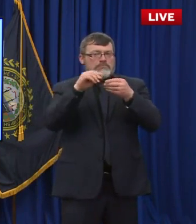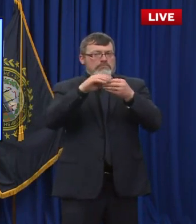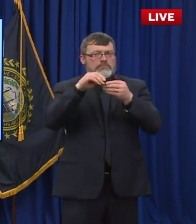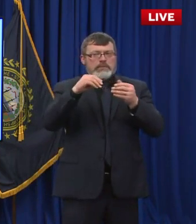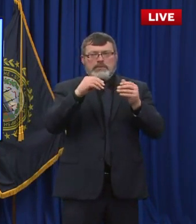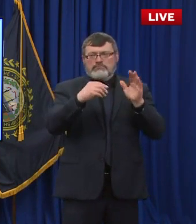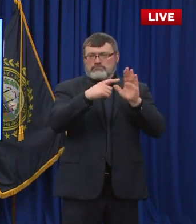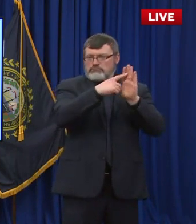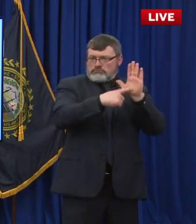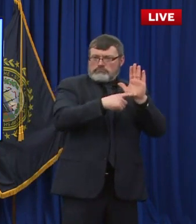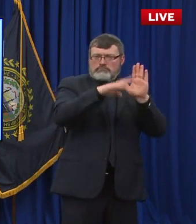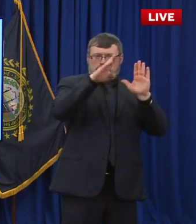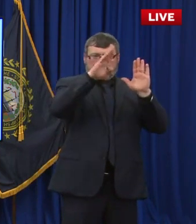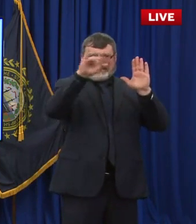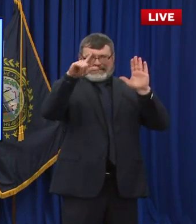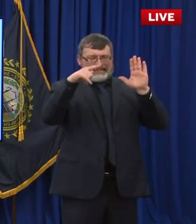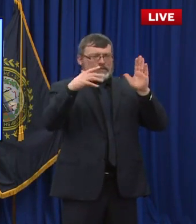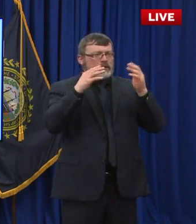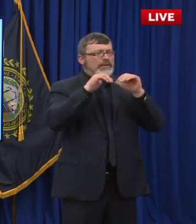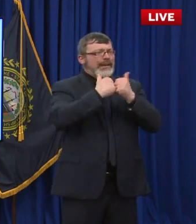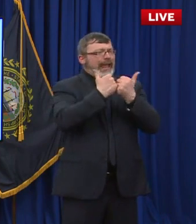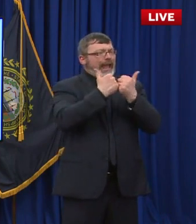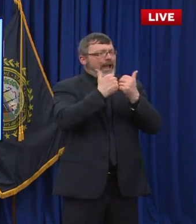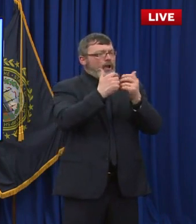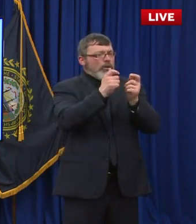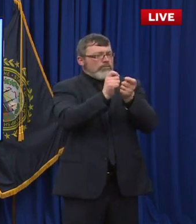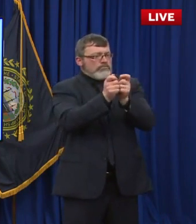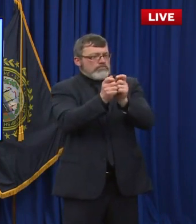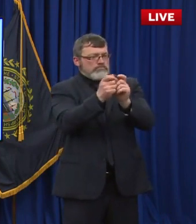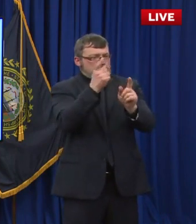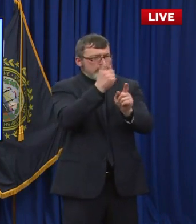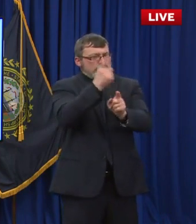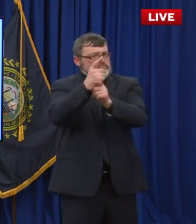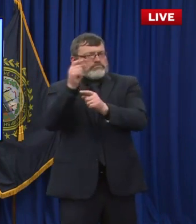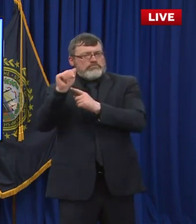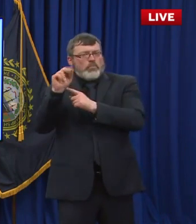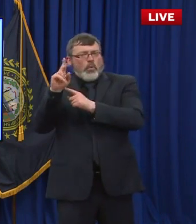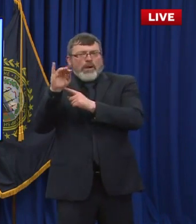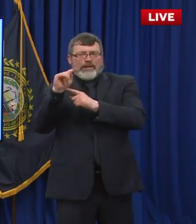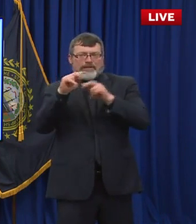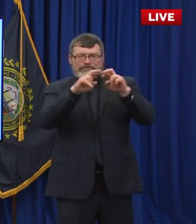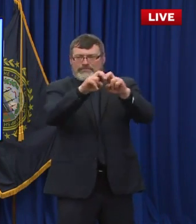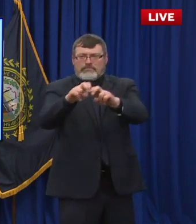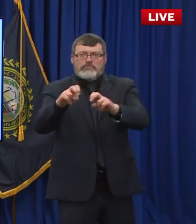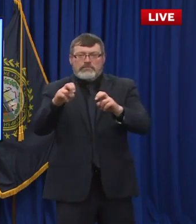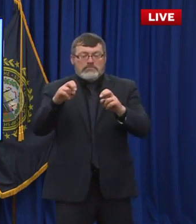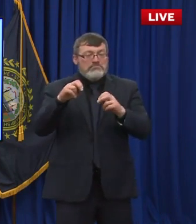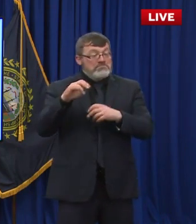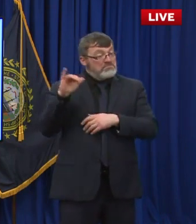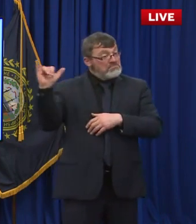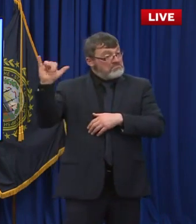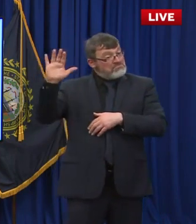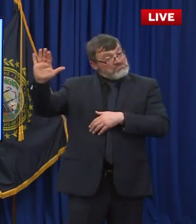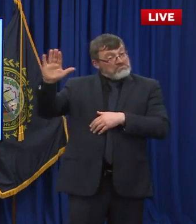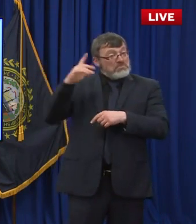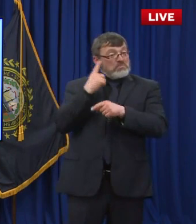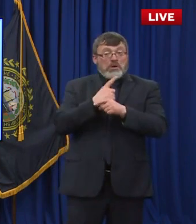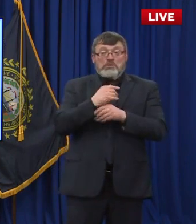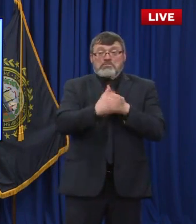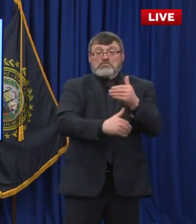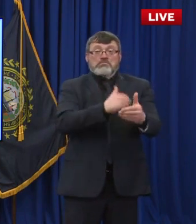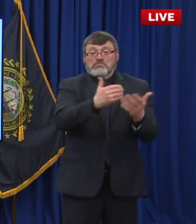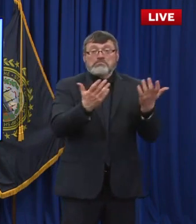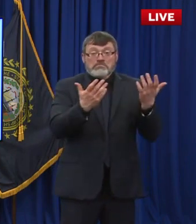seen exactly, but I know that they're looking at that, and I think those are all very appropriate steps to take, absolutely. So I think the state is coming at it from a couple different